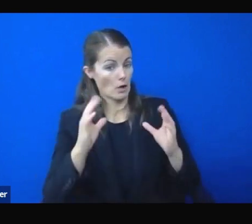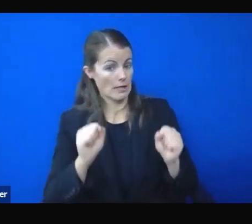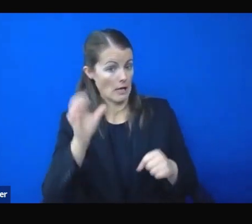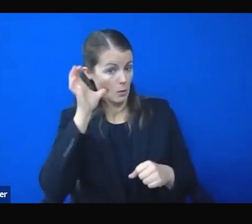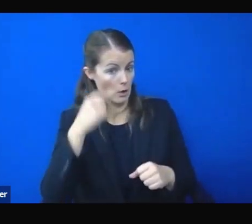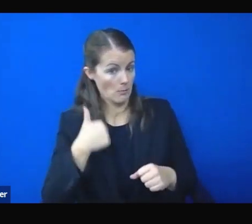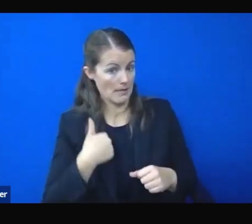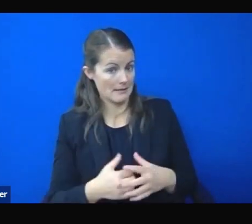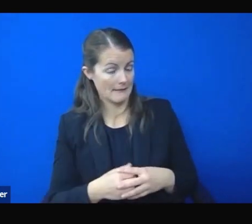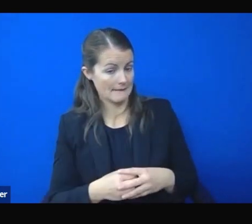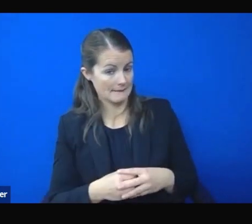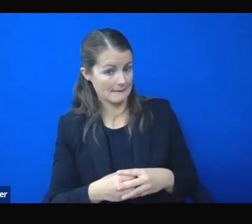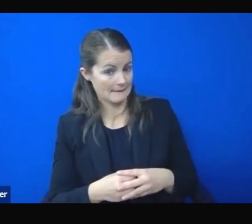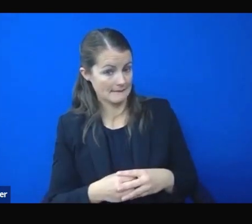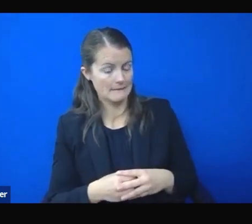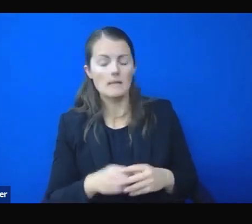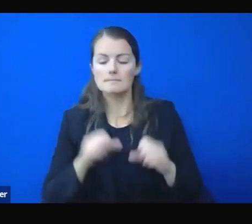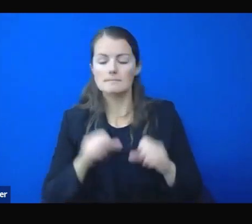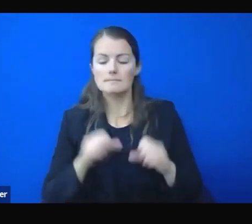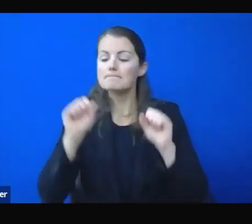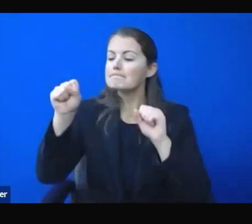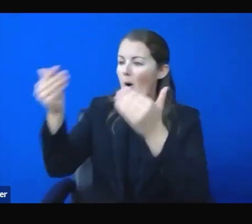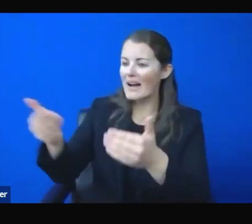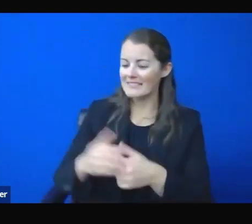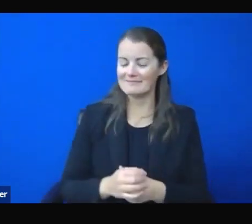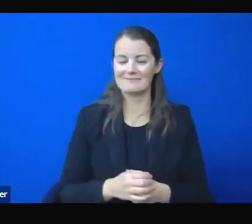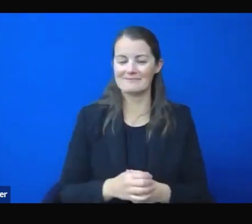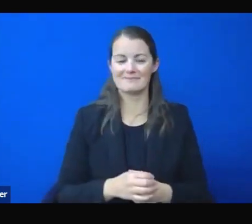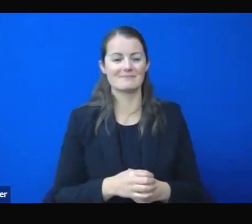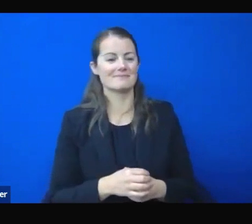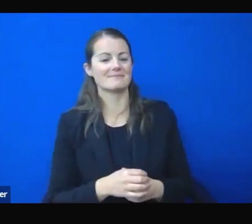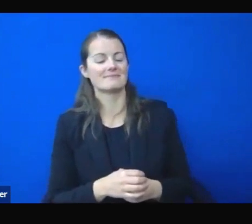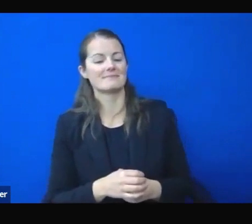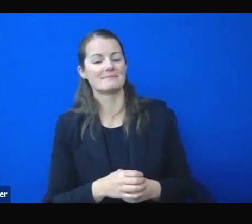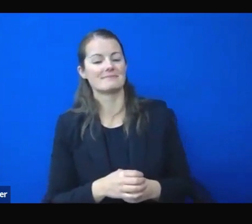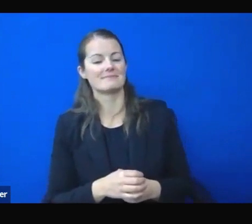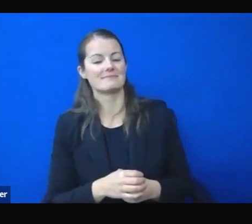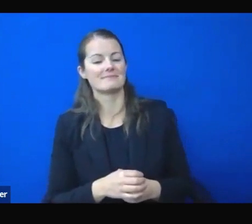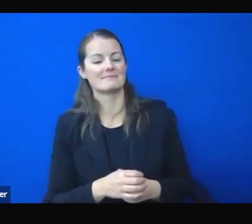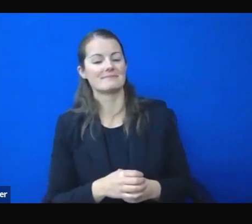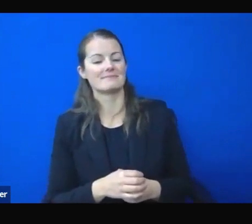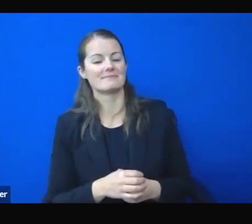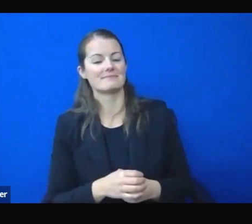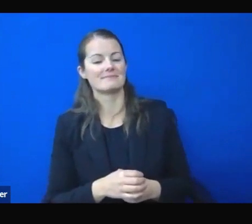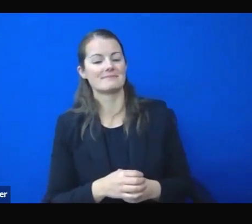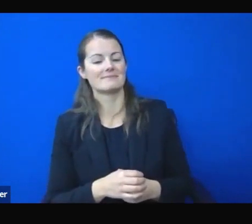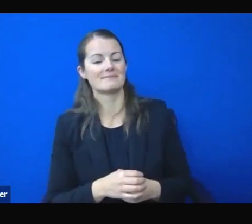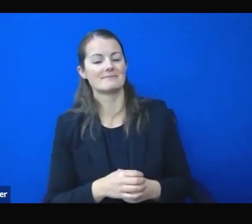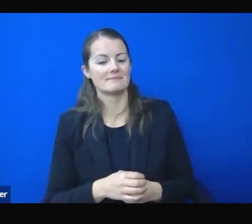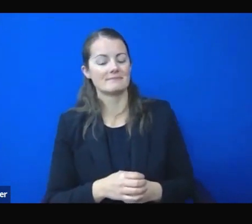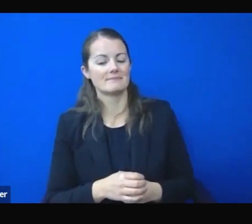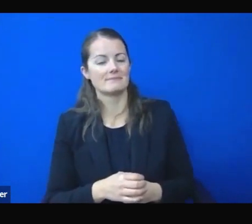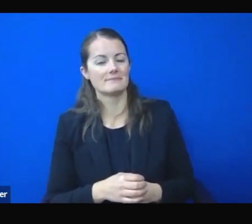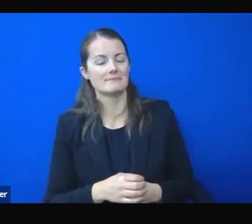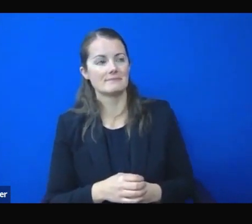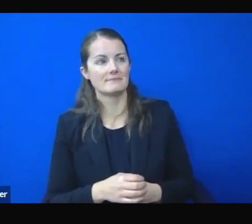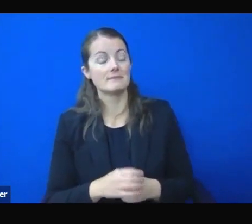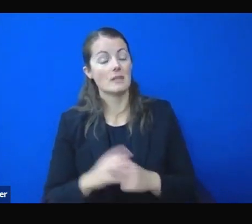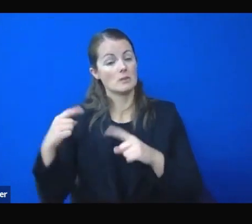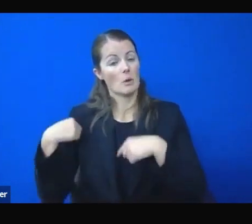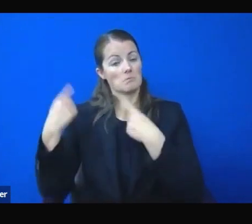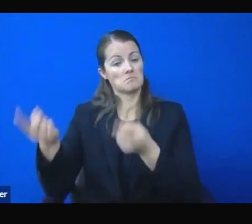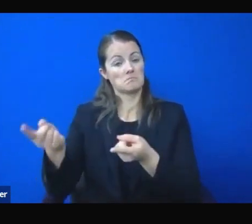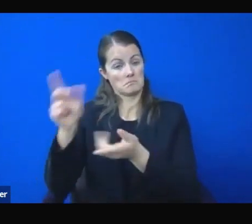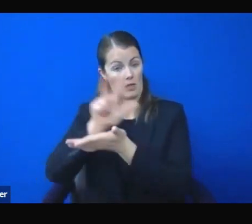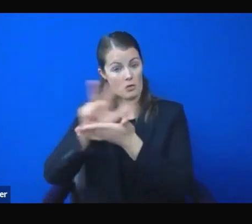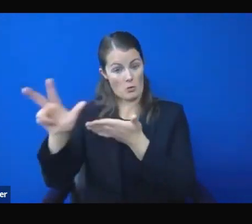Governor, hello? We can hear you, Colton. Go ahead. All right. So, we've been under the pause for about three weeks now. Do you and your team believe that the current